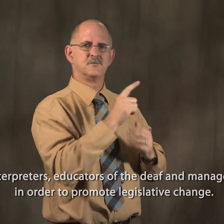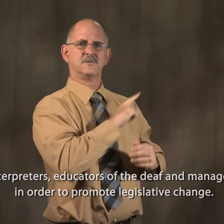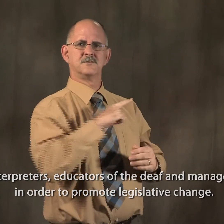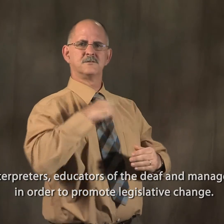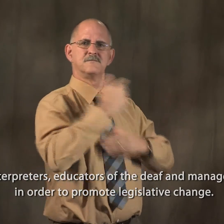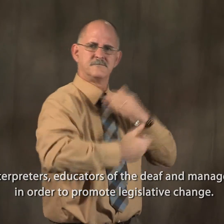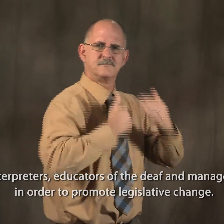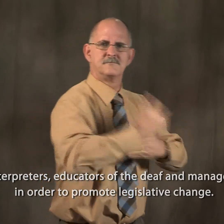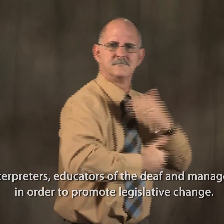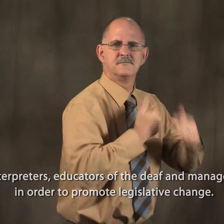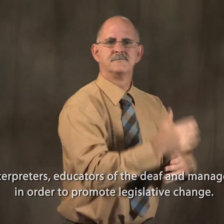change.